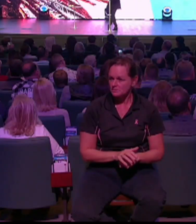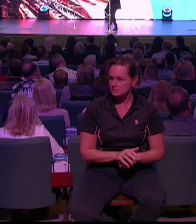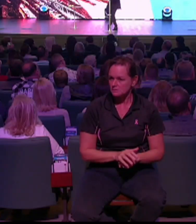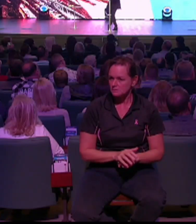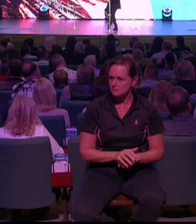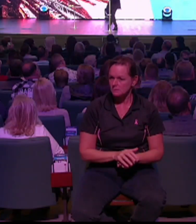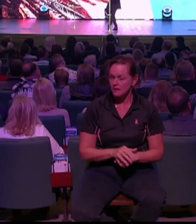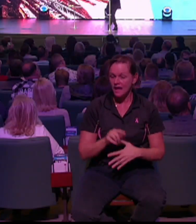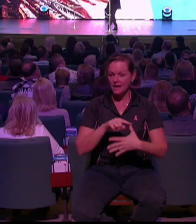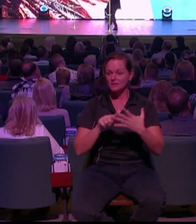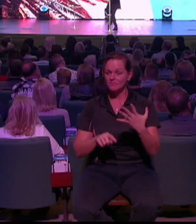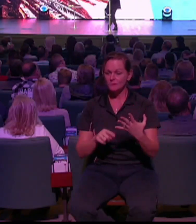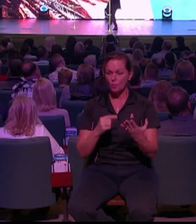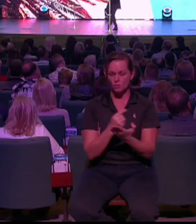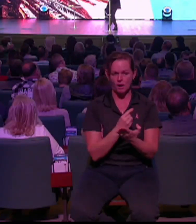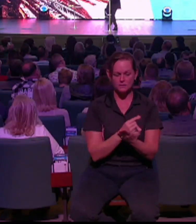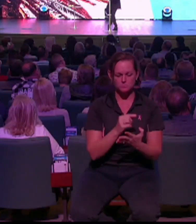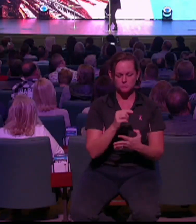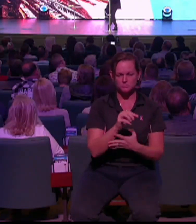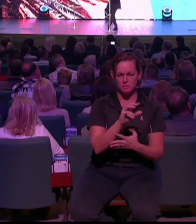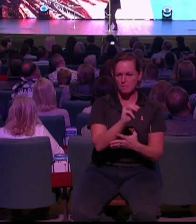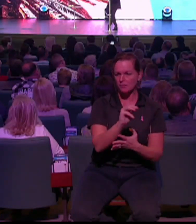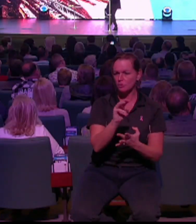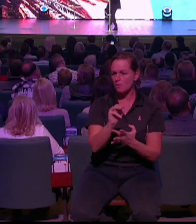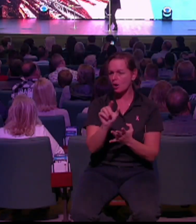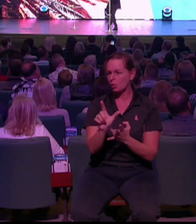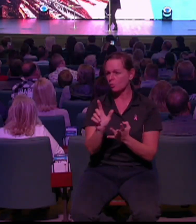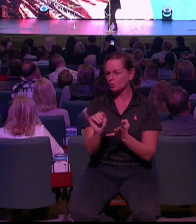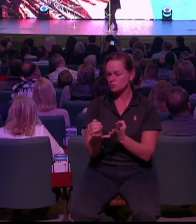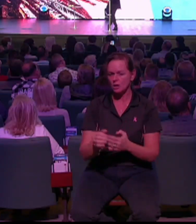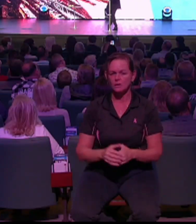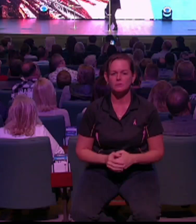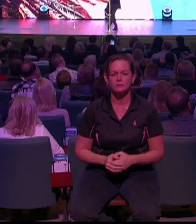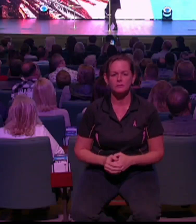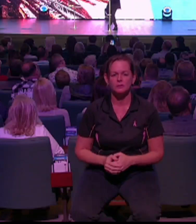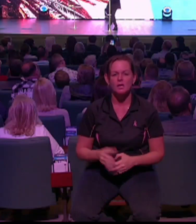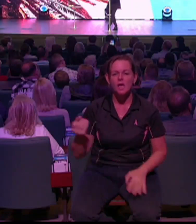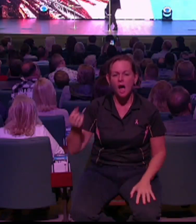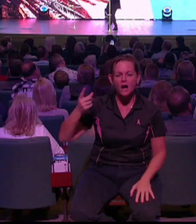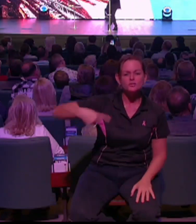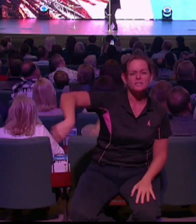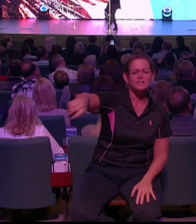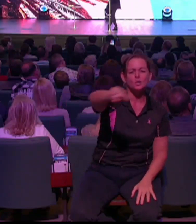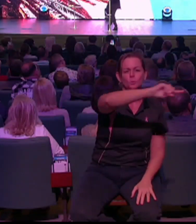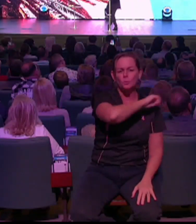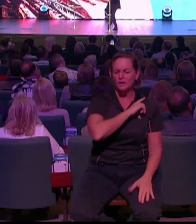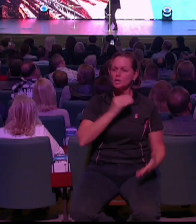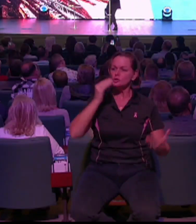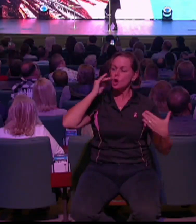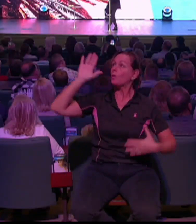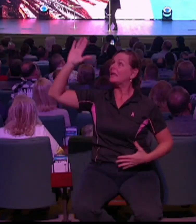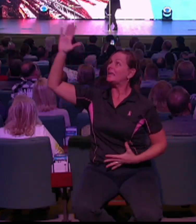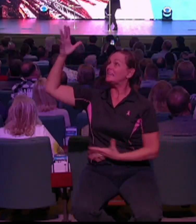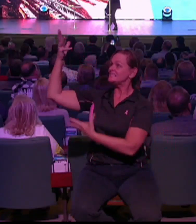but too weak. We are half-hearted creatures fooling about with drink and sex and ambition.